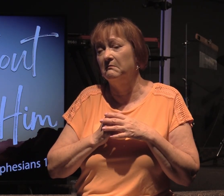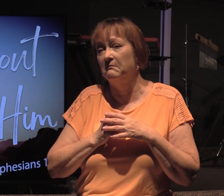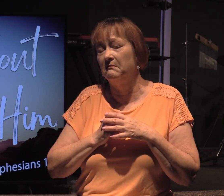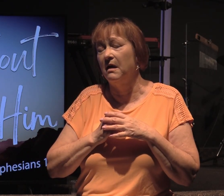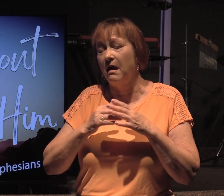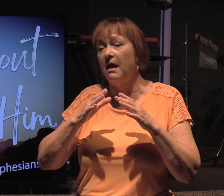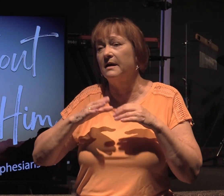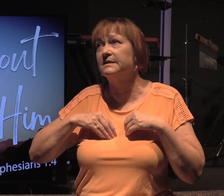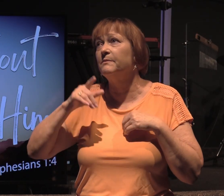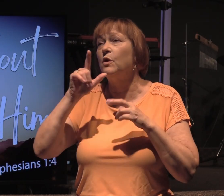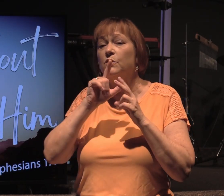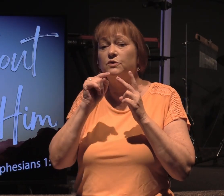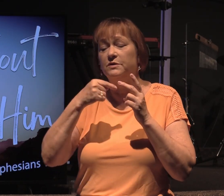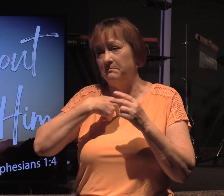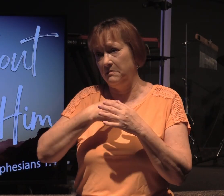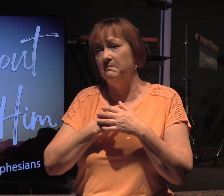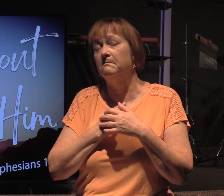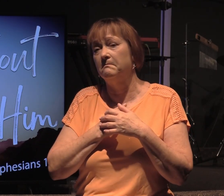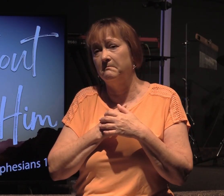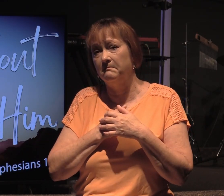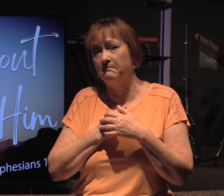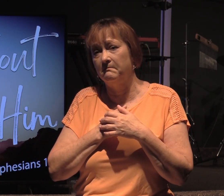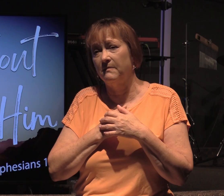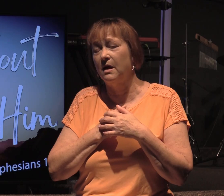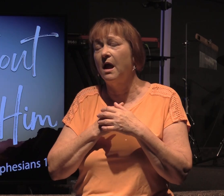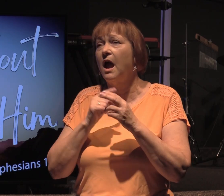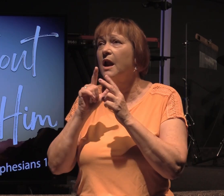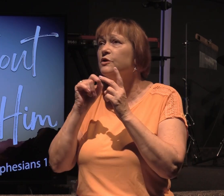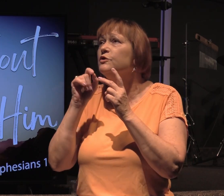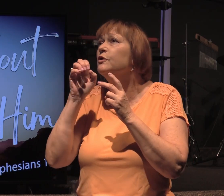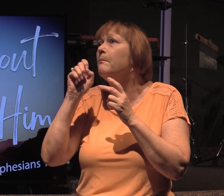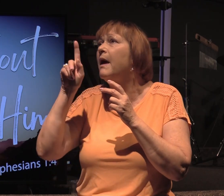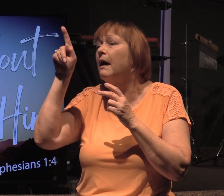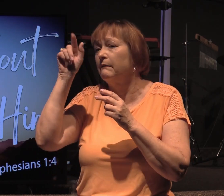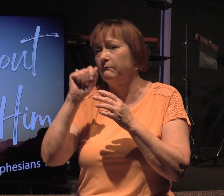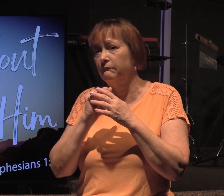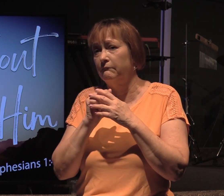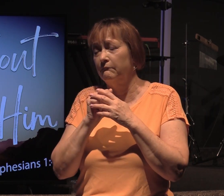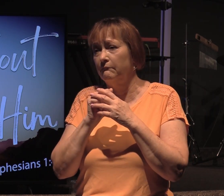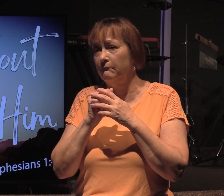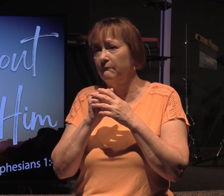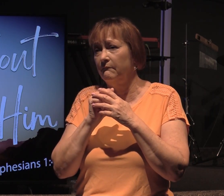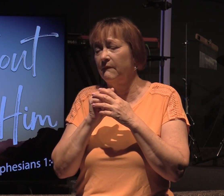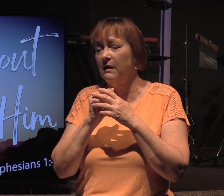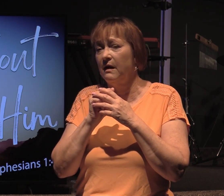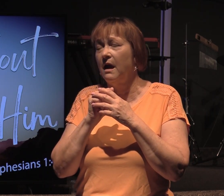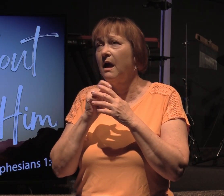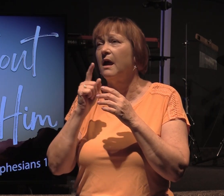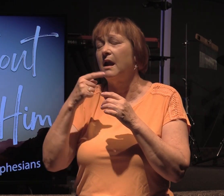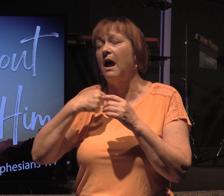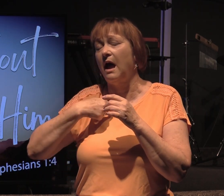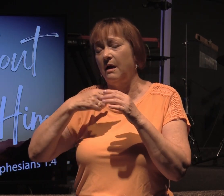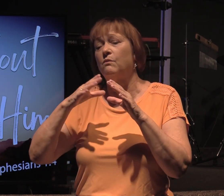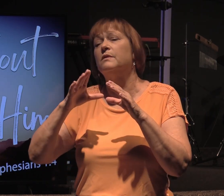I accept your choice of me and I choose you back and I receive